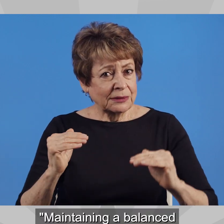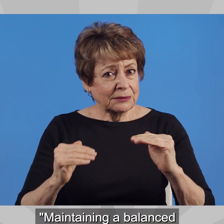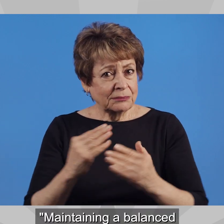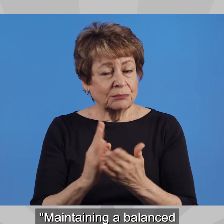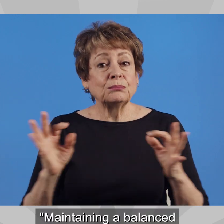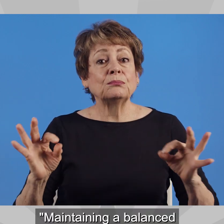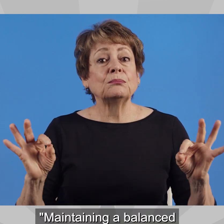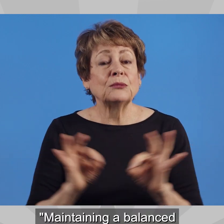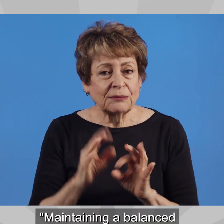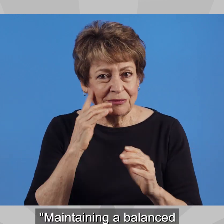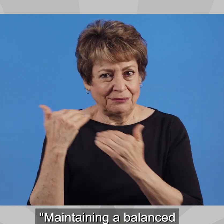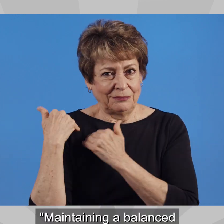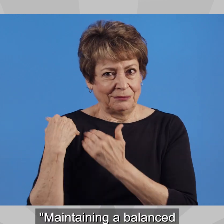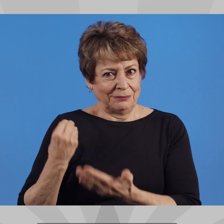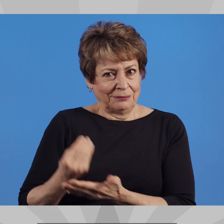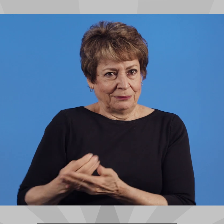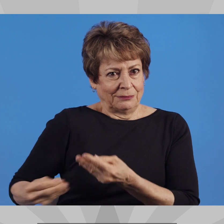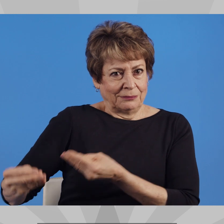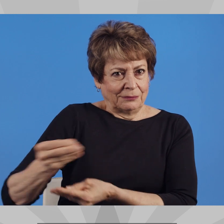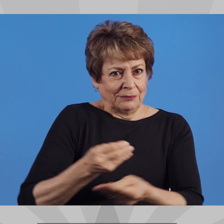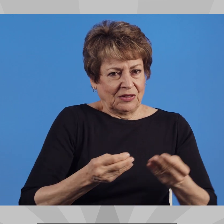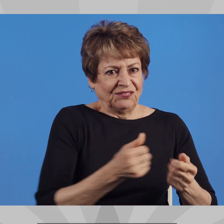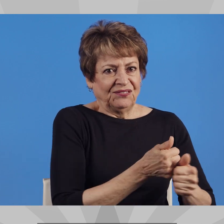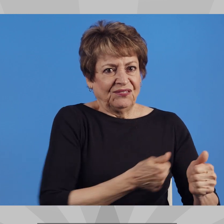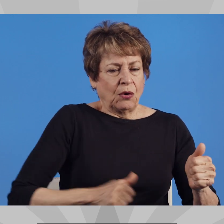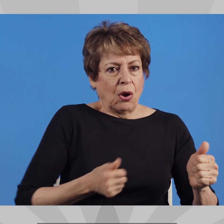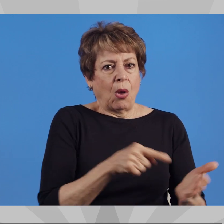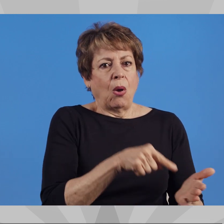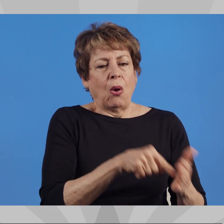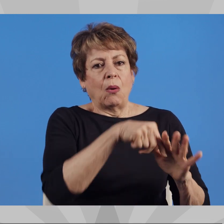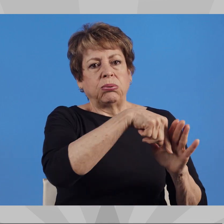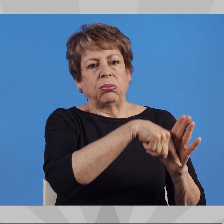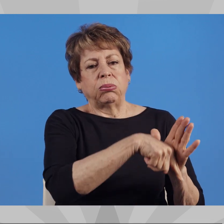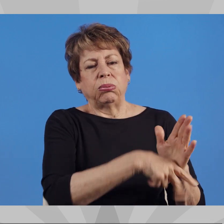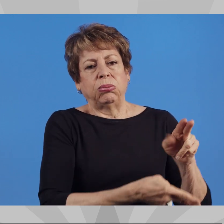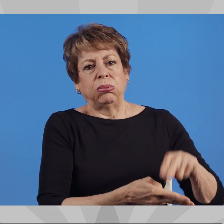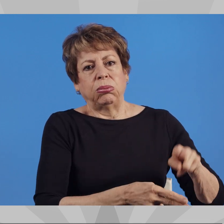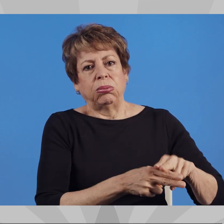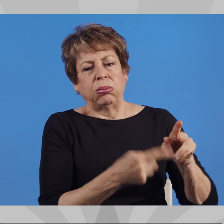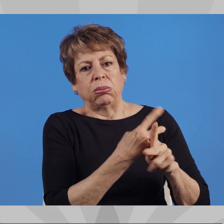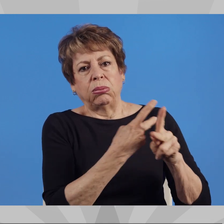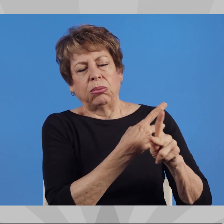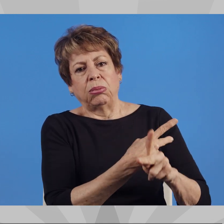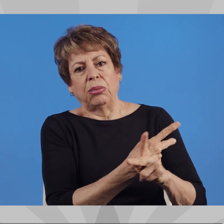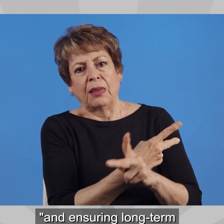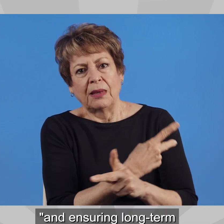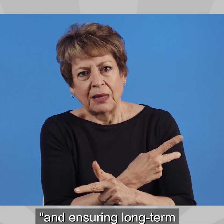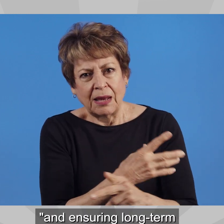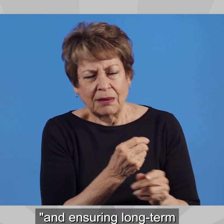MAINTAINING A BALANCED BUDGET IS IMPORTANT FOR FISCAL RESPONSIBILITY, AVOIDING EXCESSIVE DET ACCUMULATION,